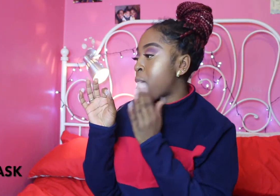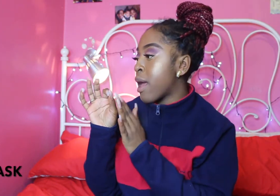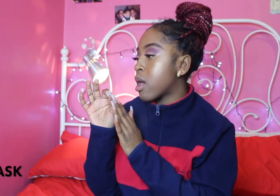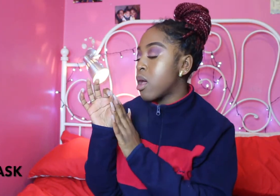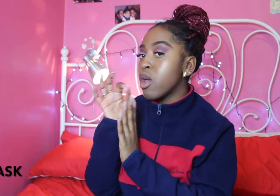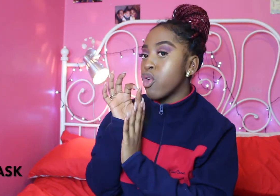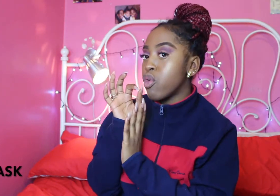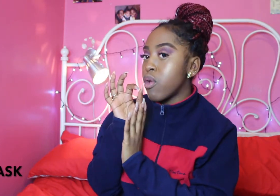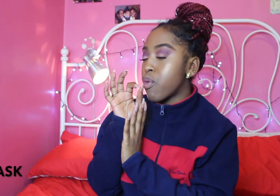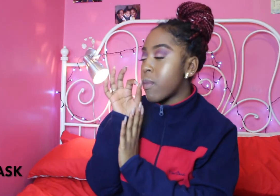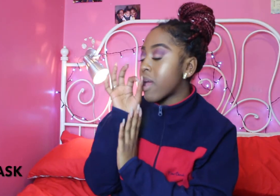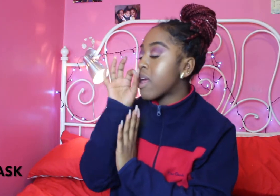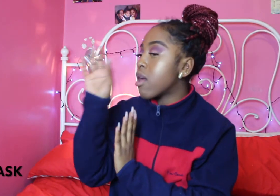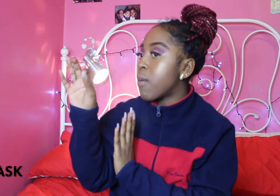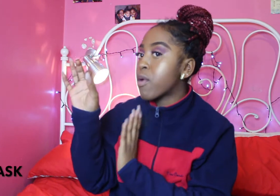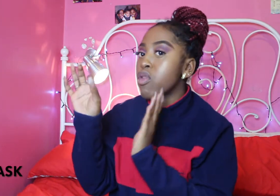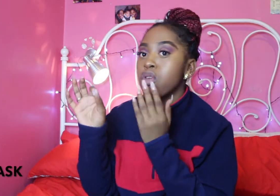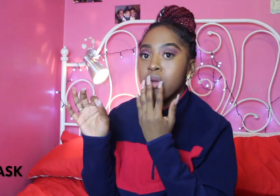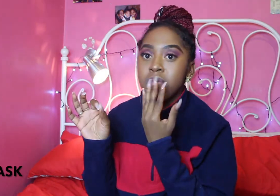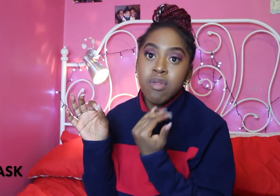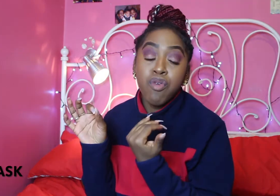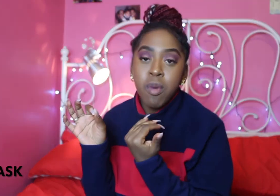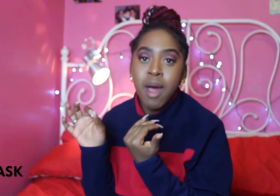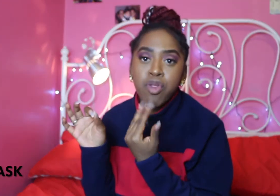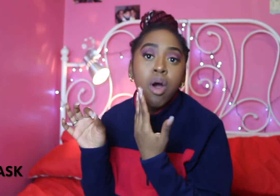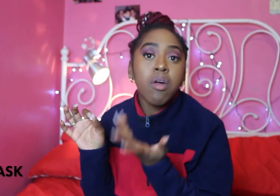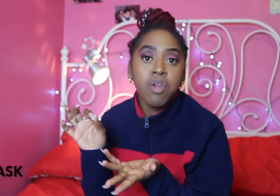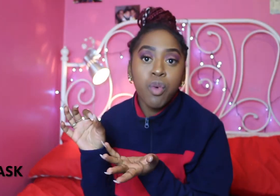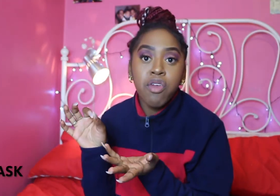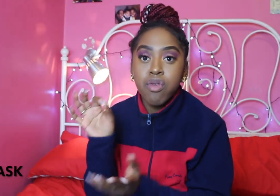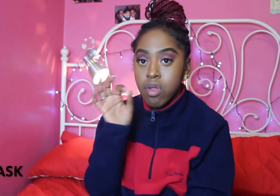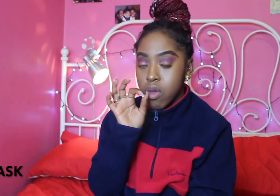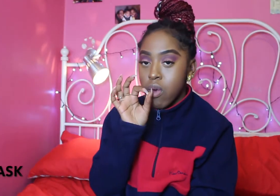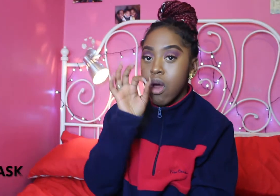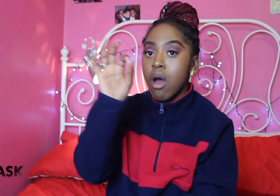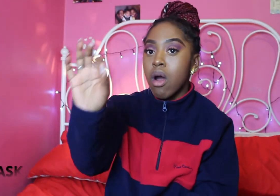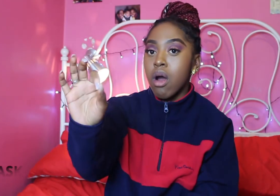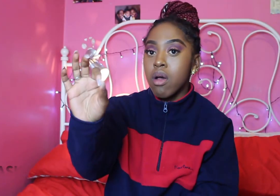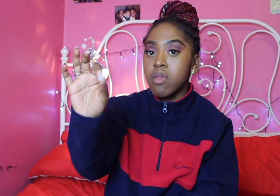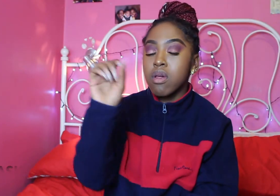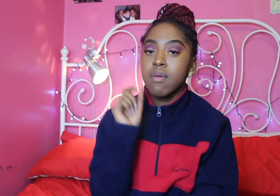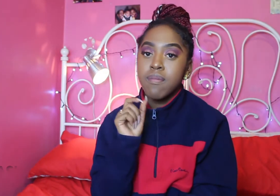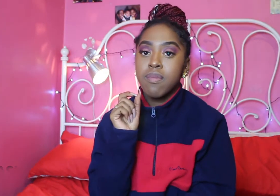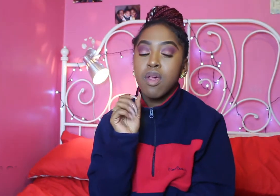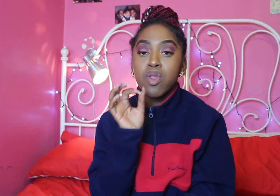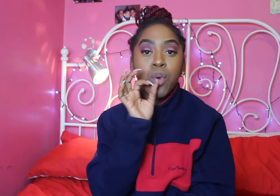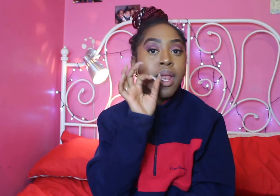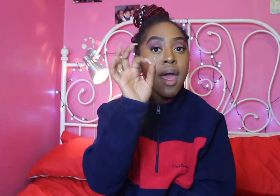like You're doing it from like here because it's from your mouth. You're asking a question. So ask So can I